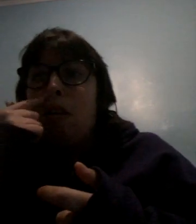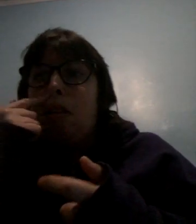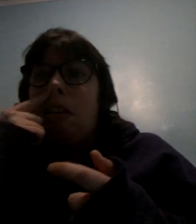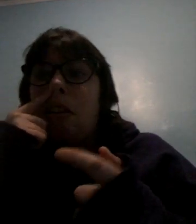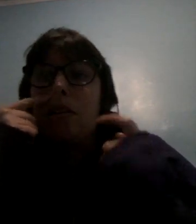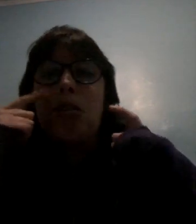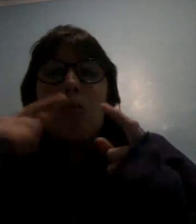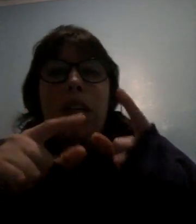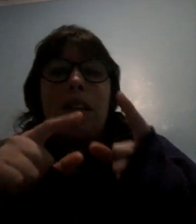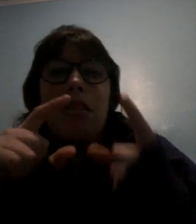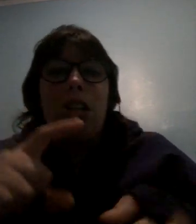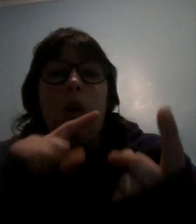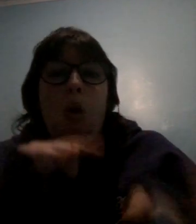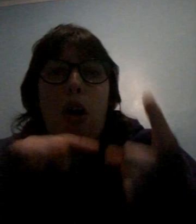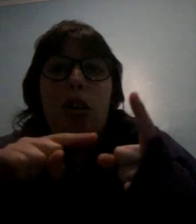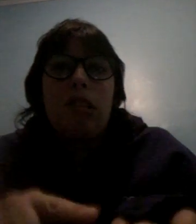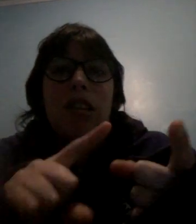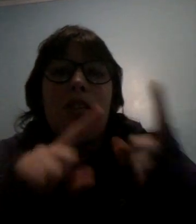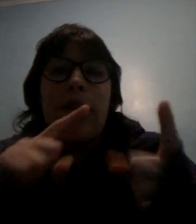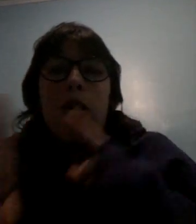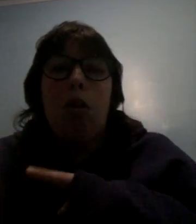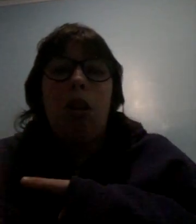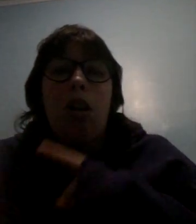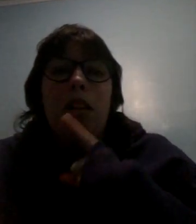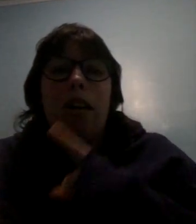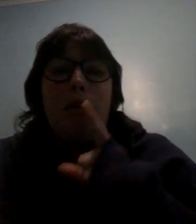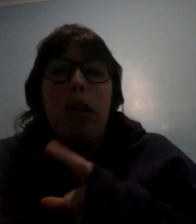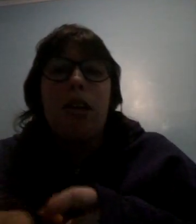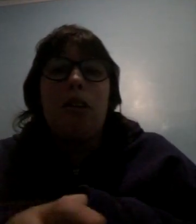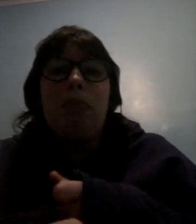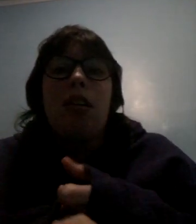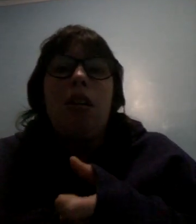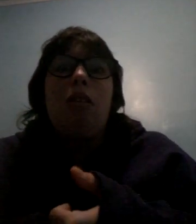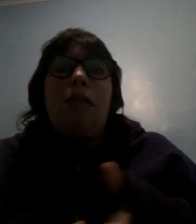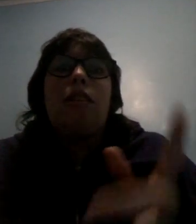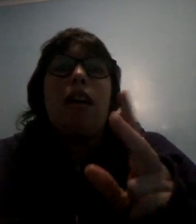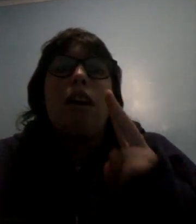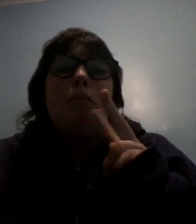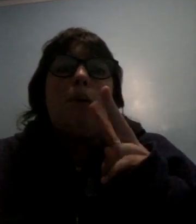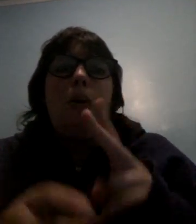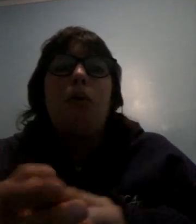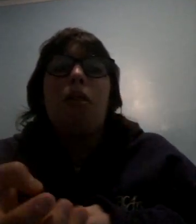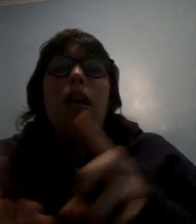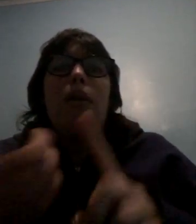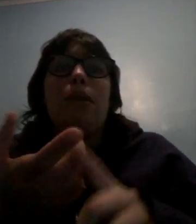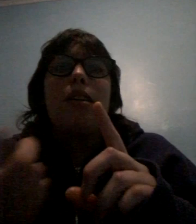the spring takes longer to heal than a break which I had like both a break